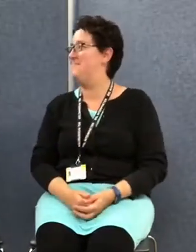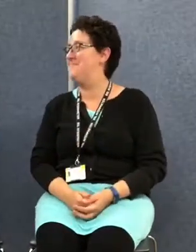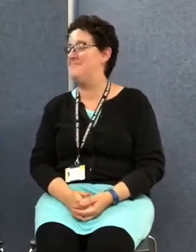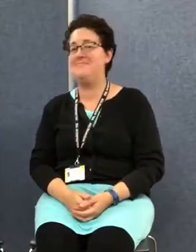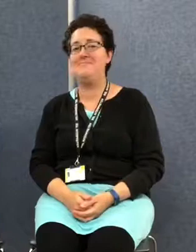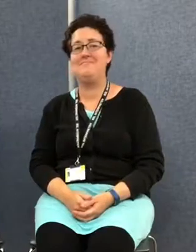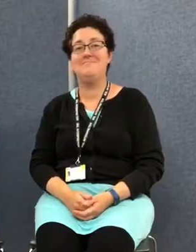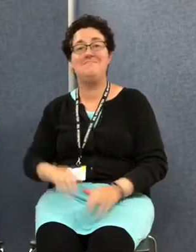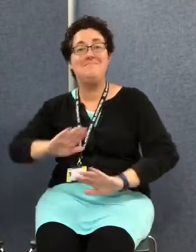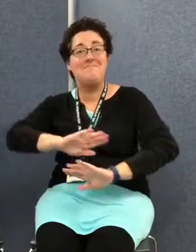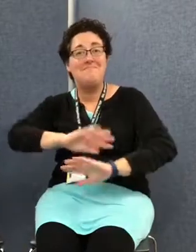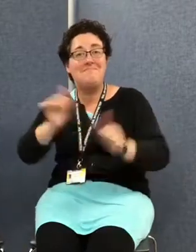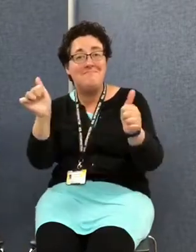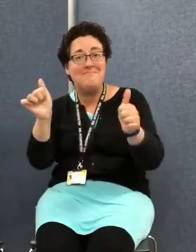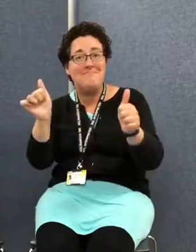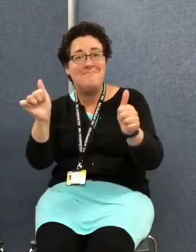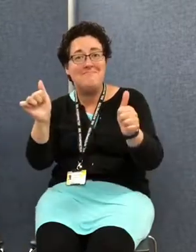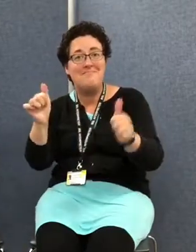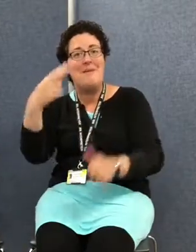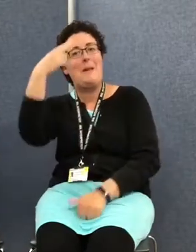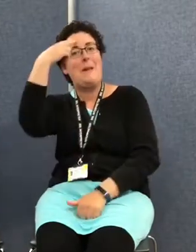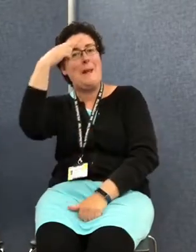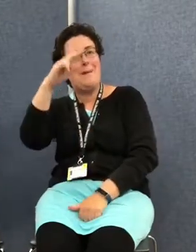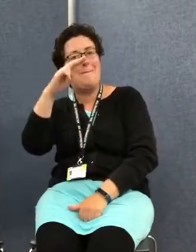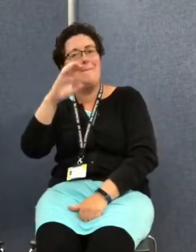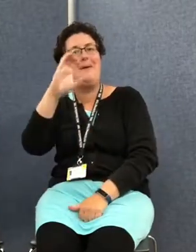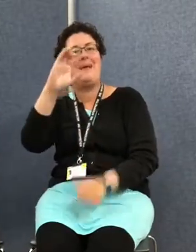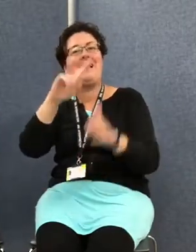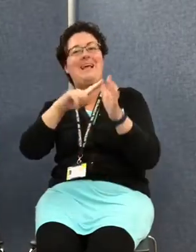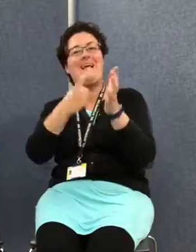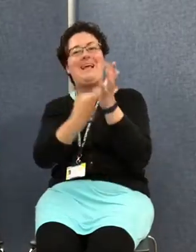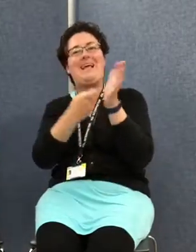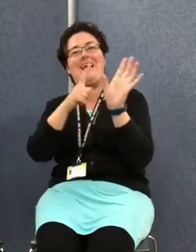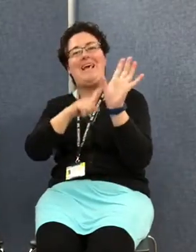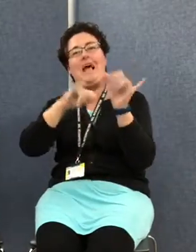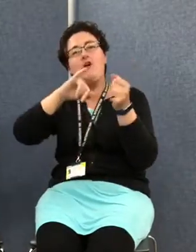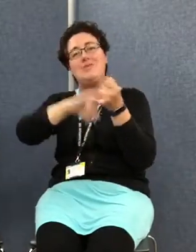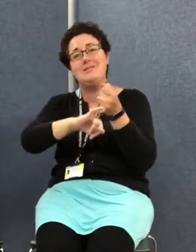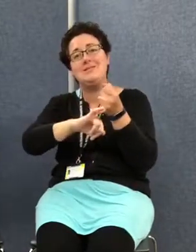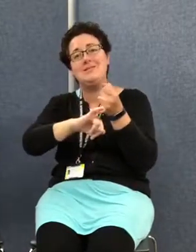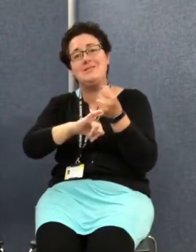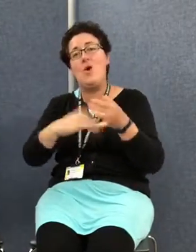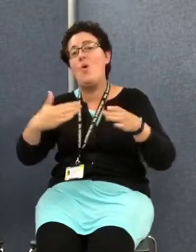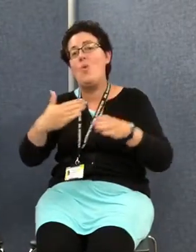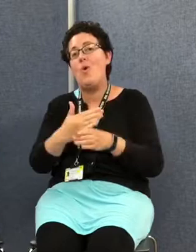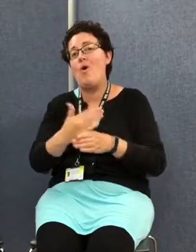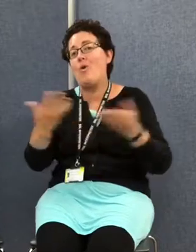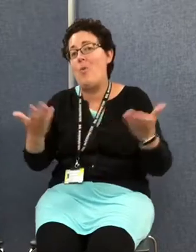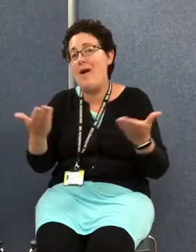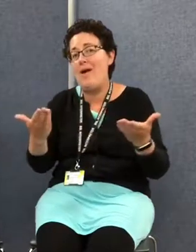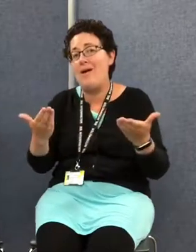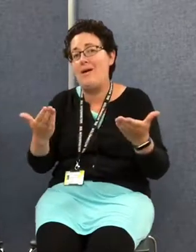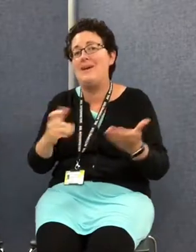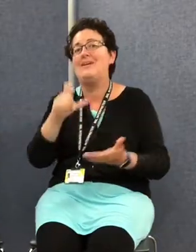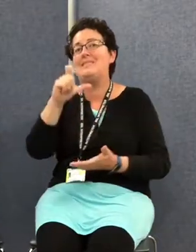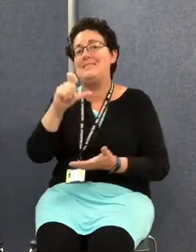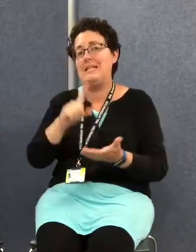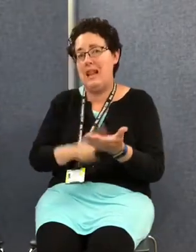Hello, my name is Karis and I am a staff member here at CityLit. I work in the theatre